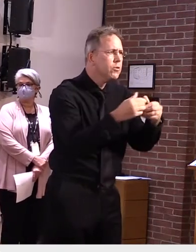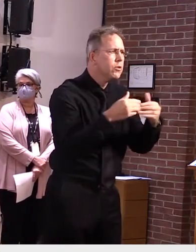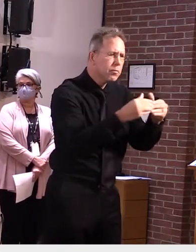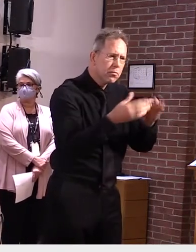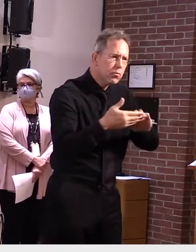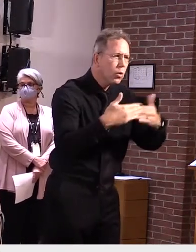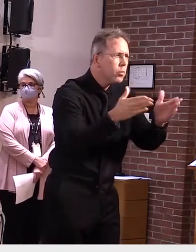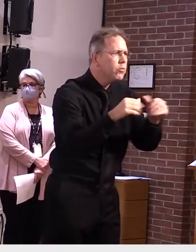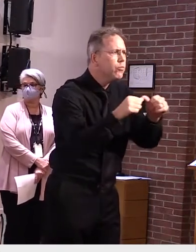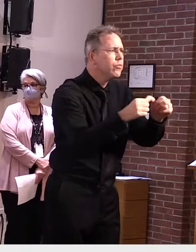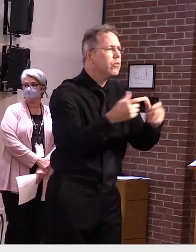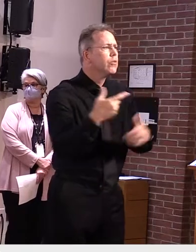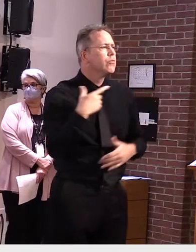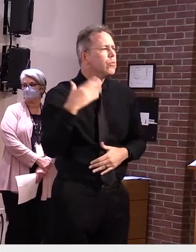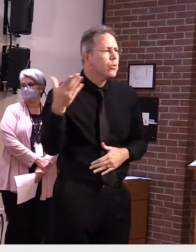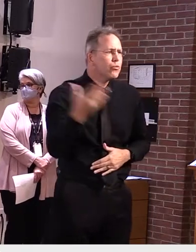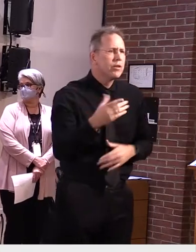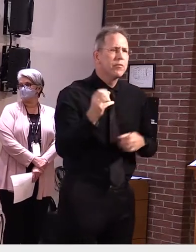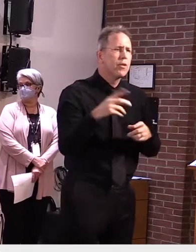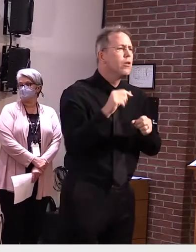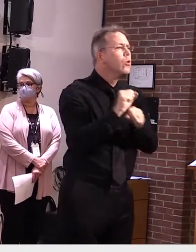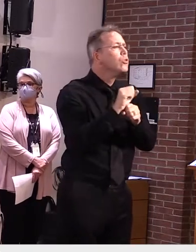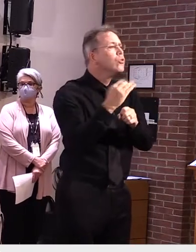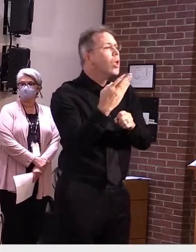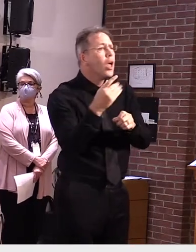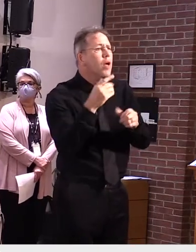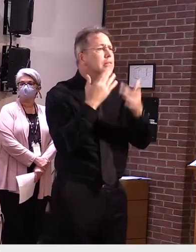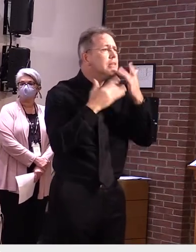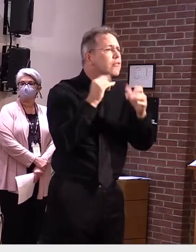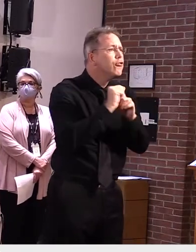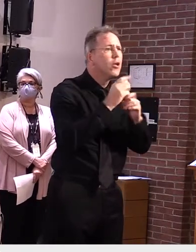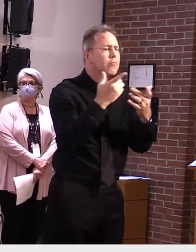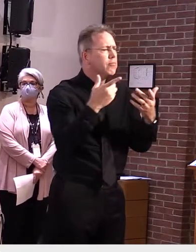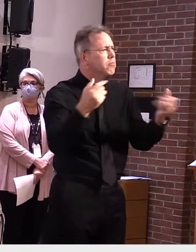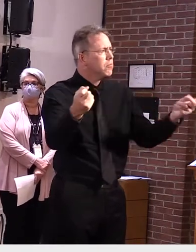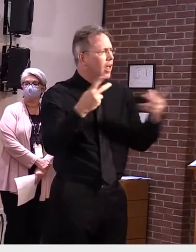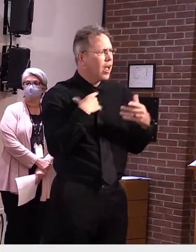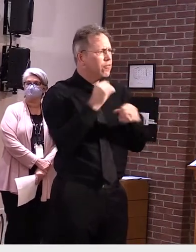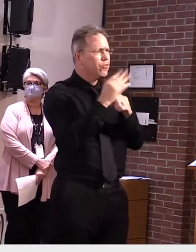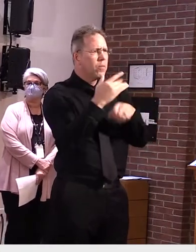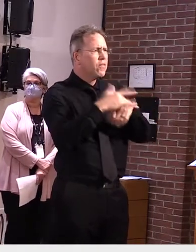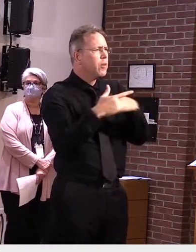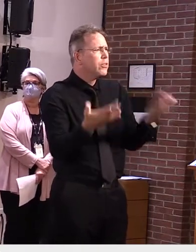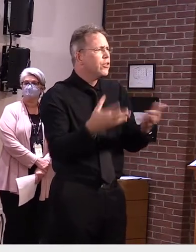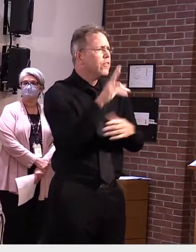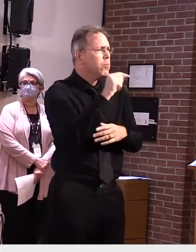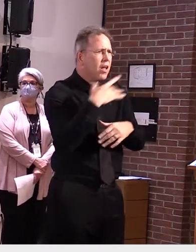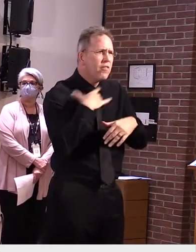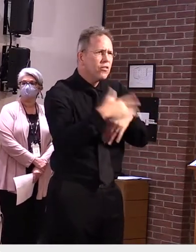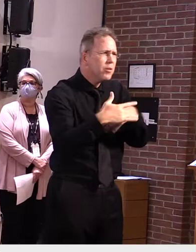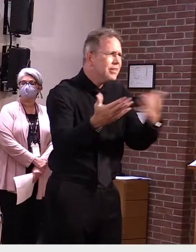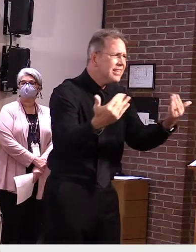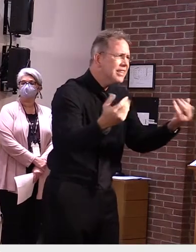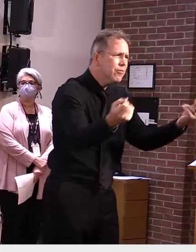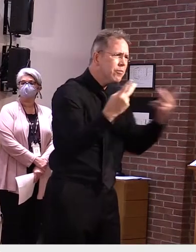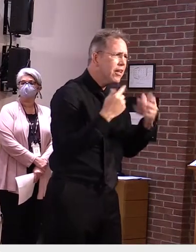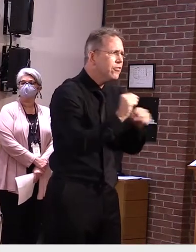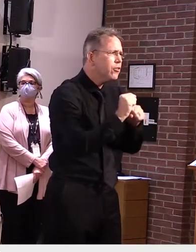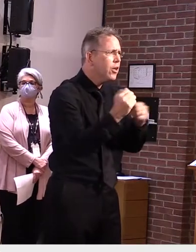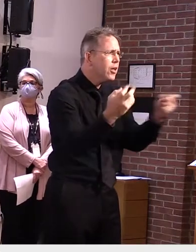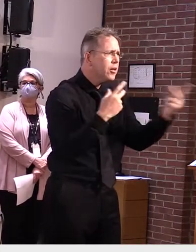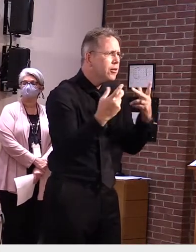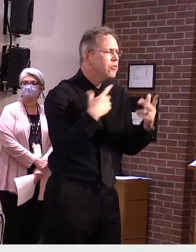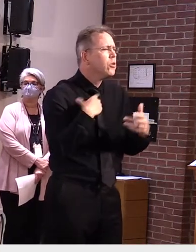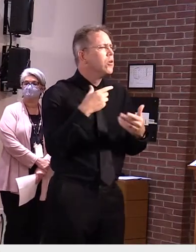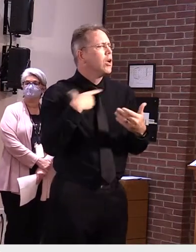to fill jobs that are open and available today. So I'm pleased to have President Joyce Judy from the Community College of